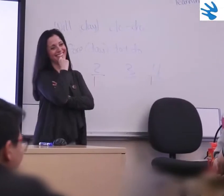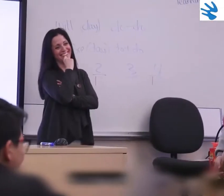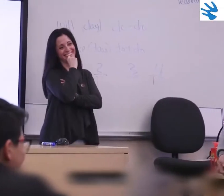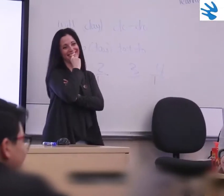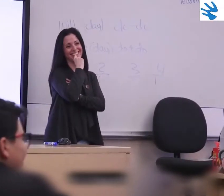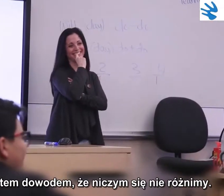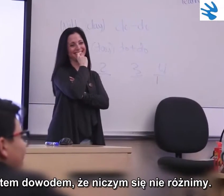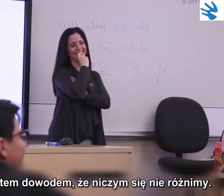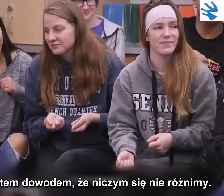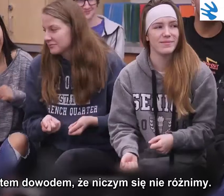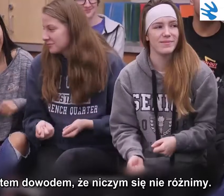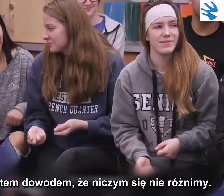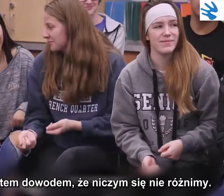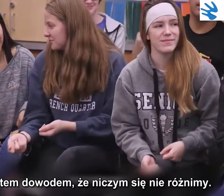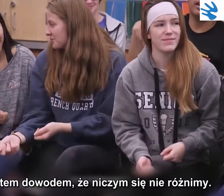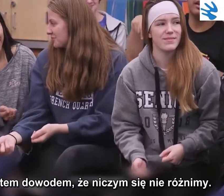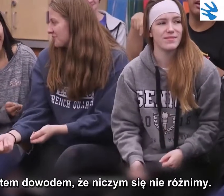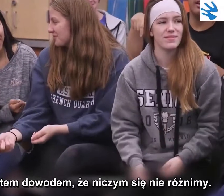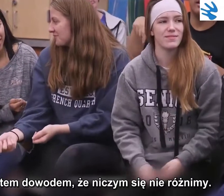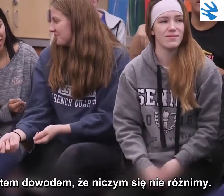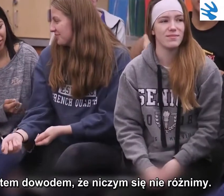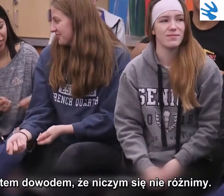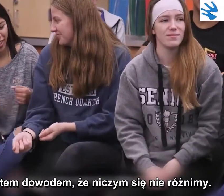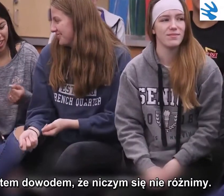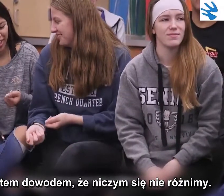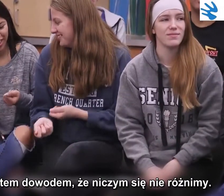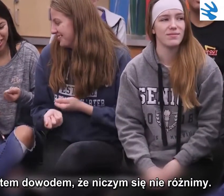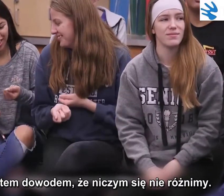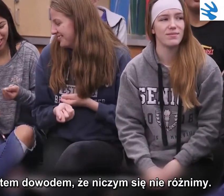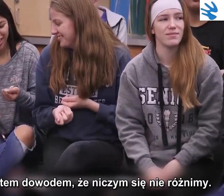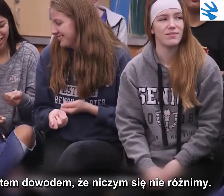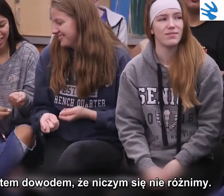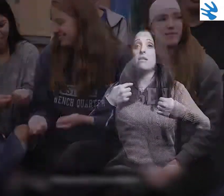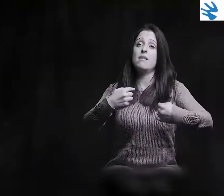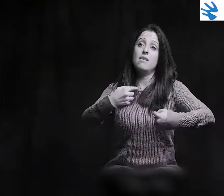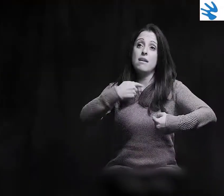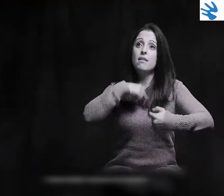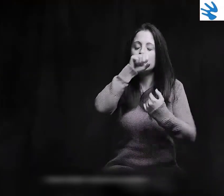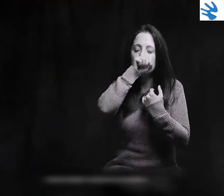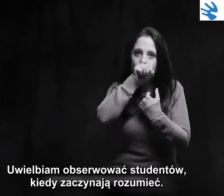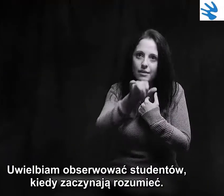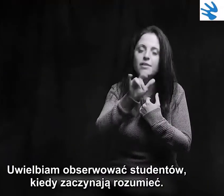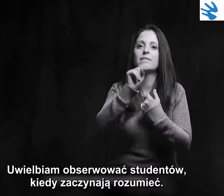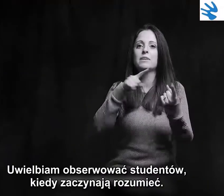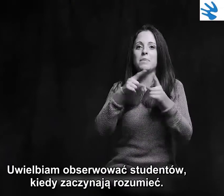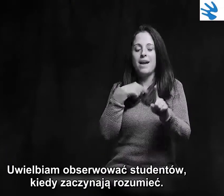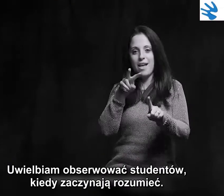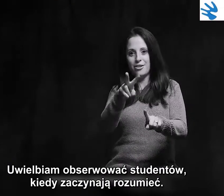So I'm living proof that you and I are no different. I love it when I look at